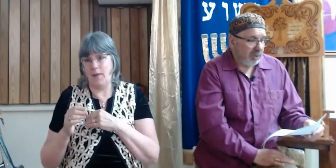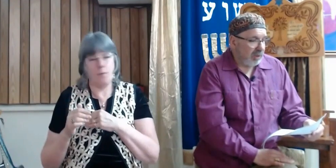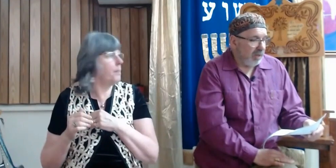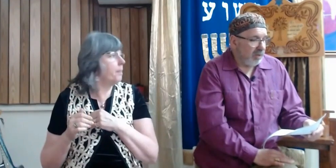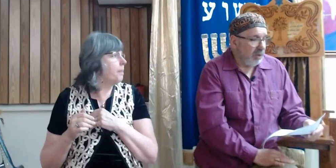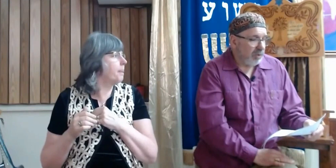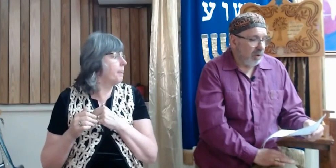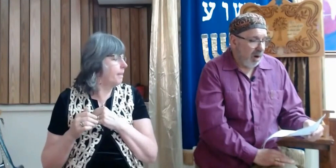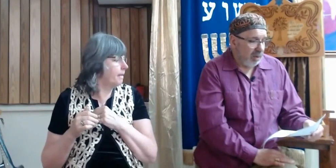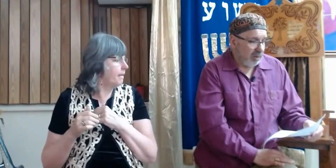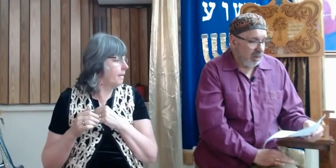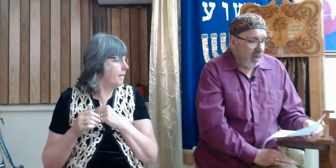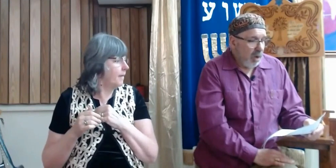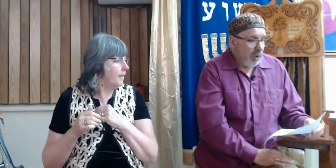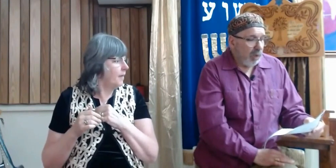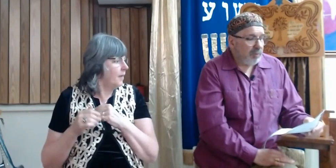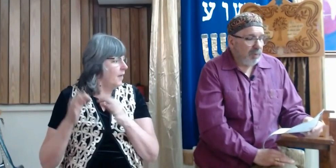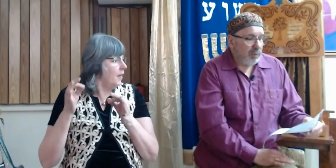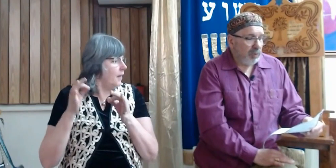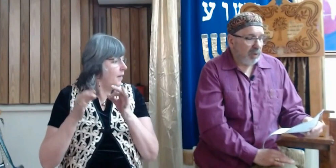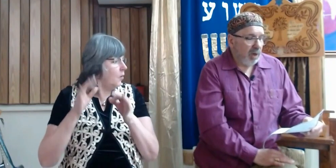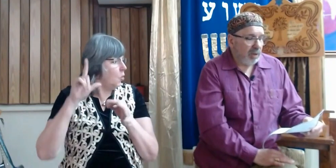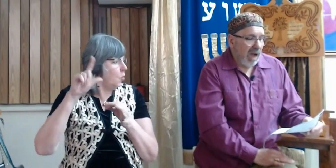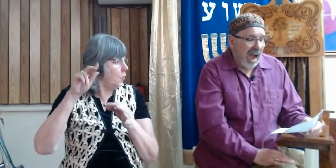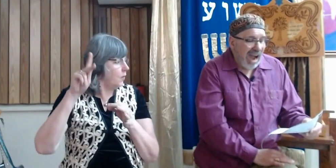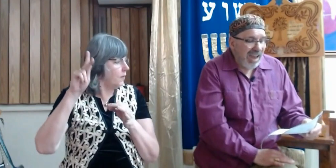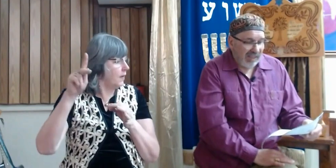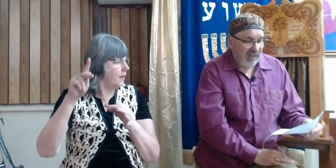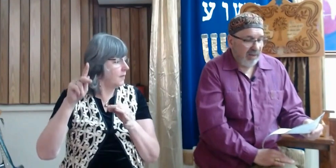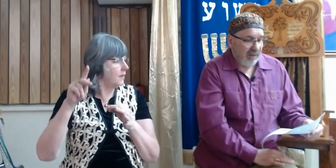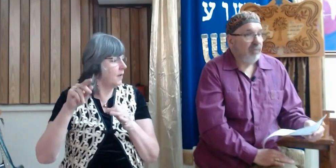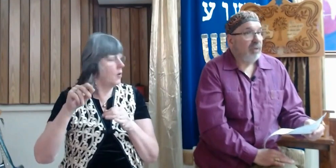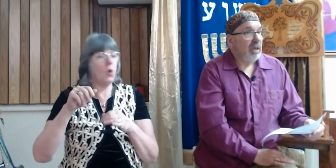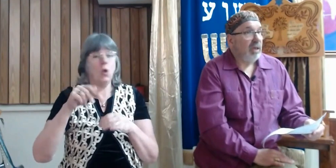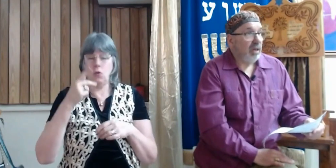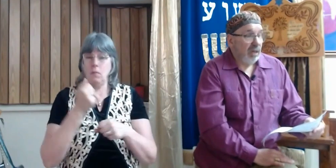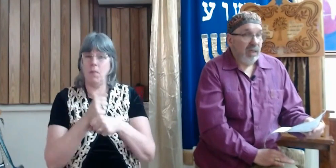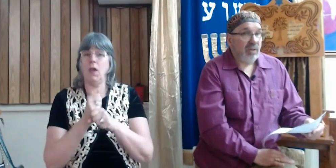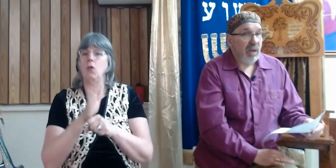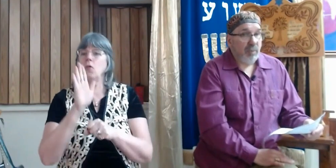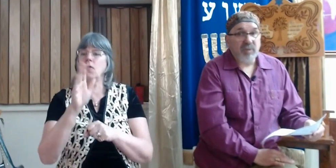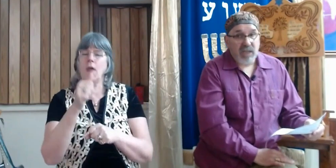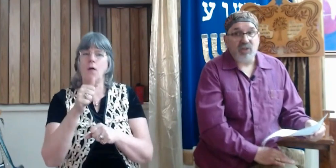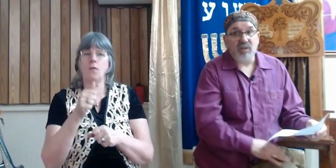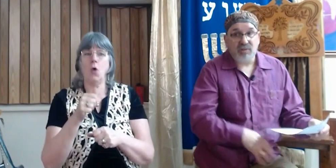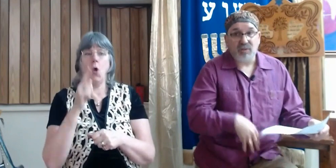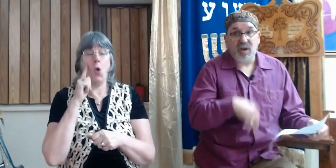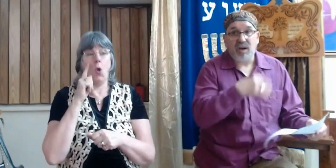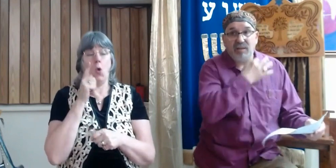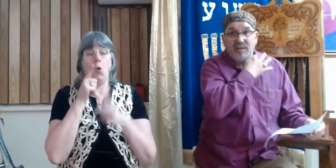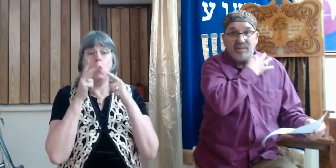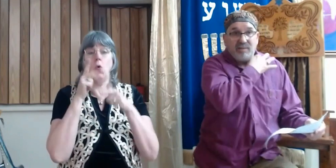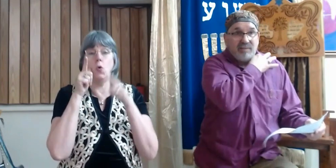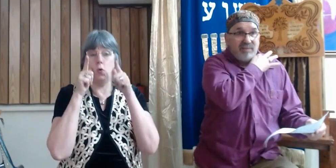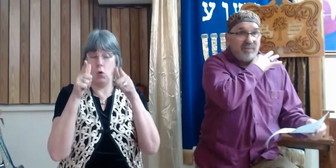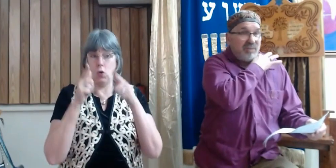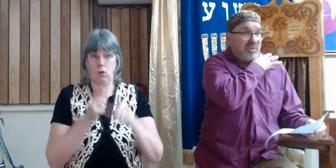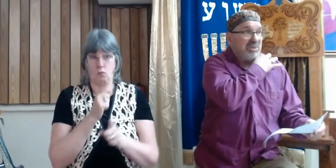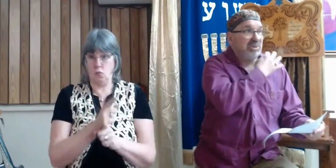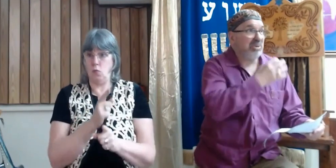others, but God knows your heart. What people regard, highly, is an abomination unto God.